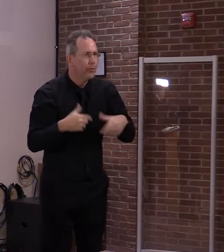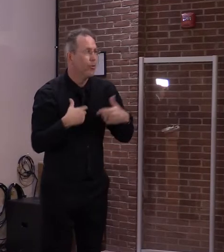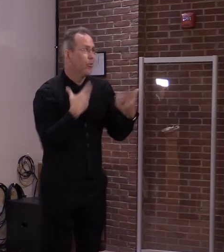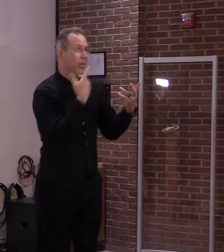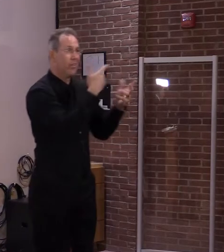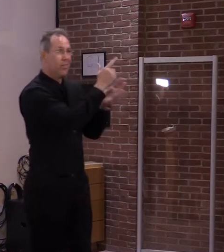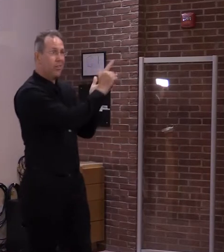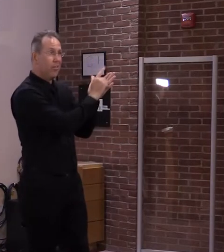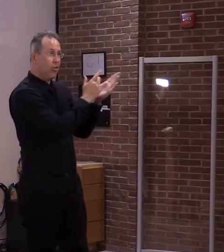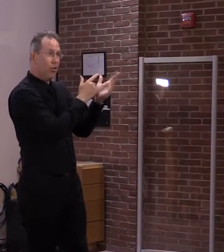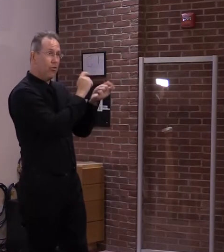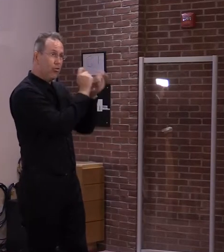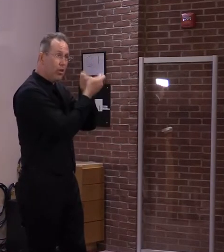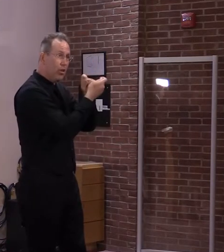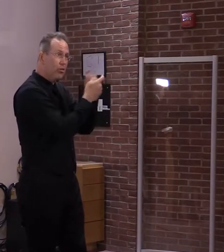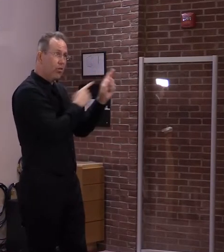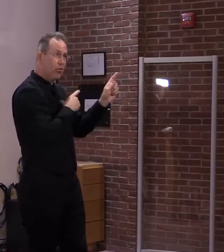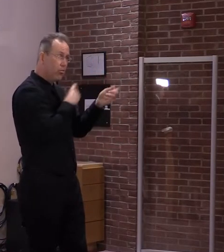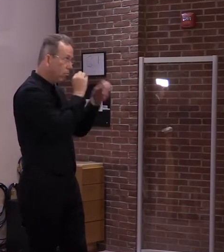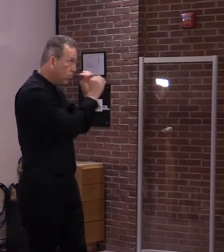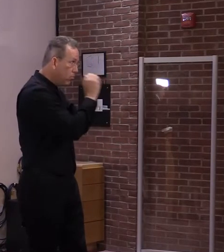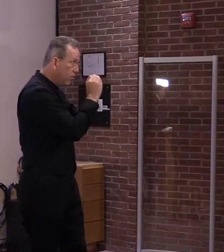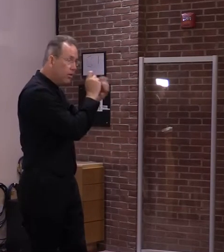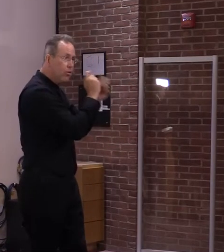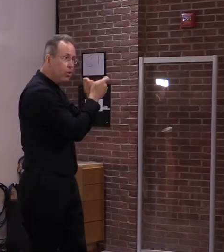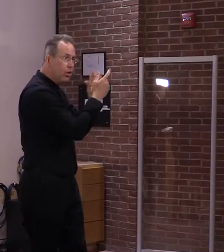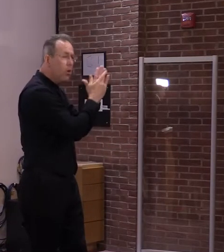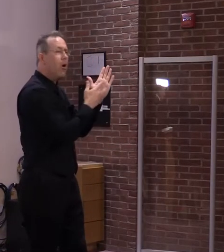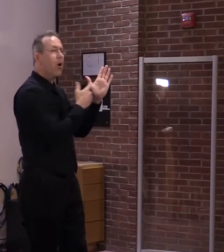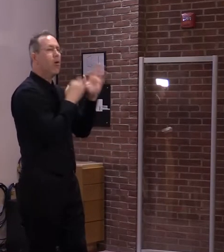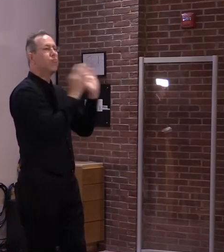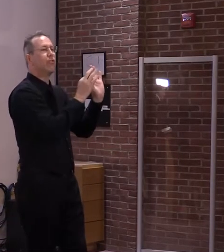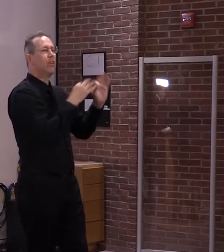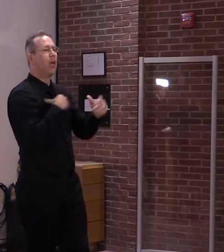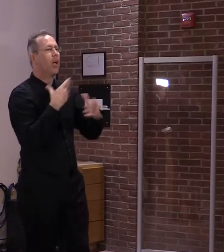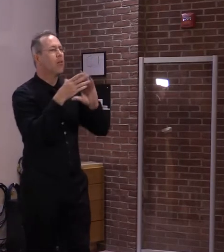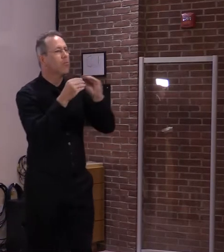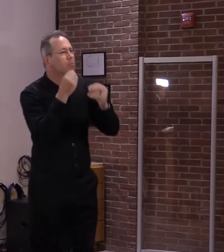move forward with this or not. It may be a better question for them, actually.